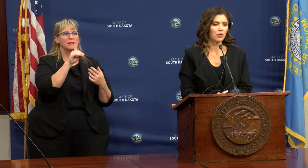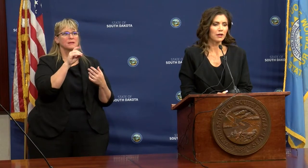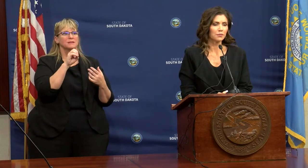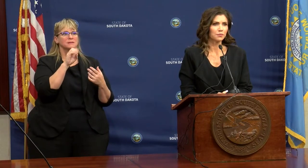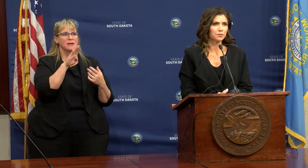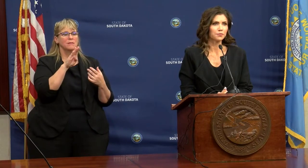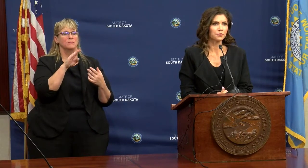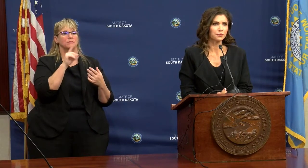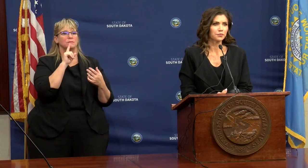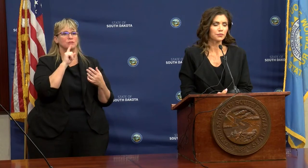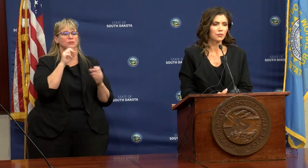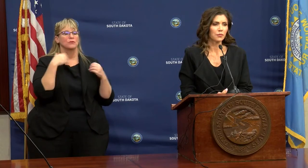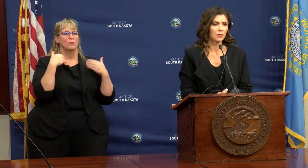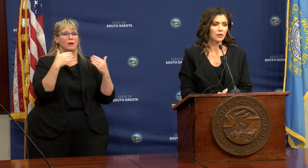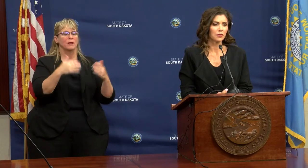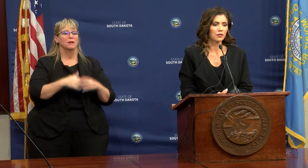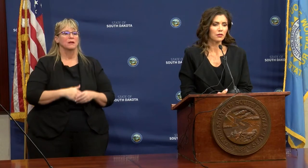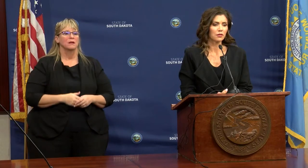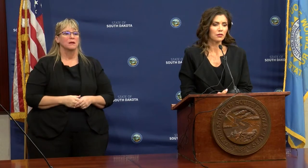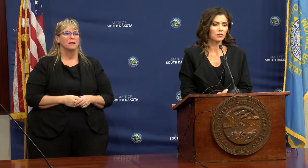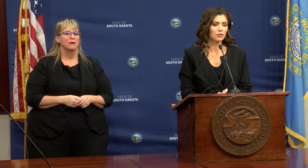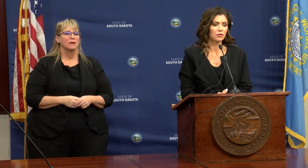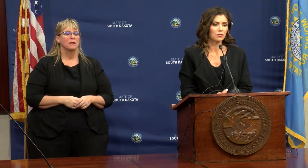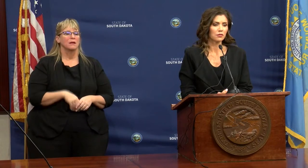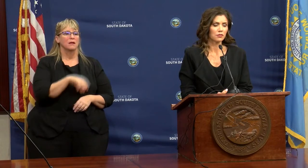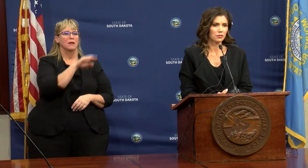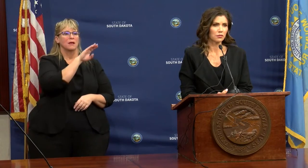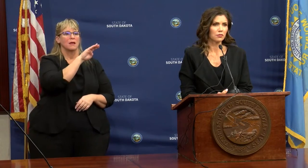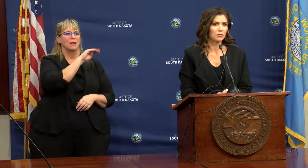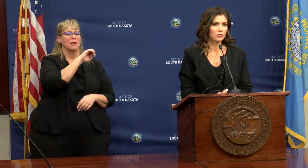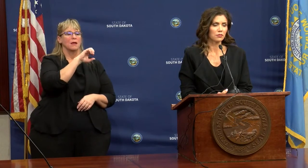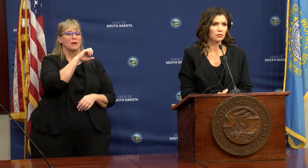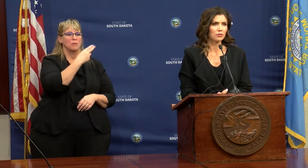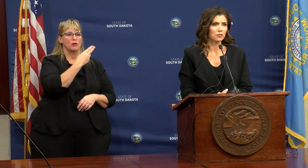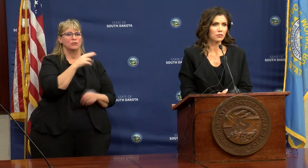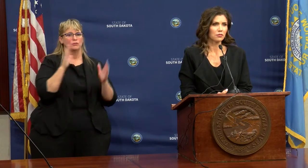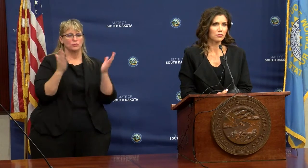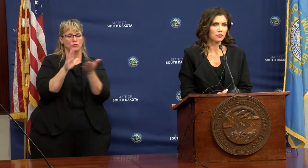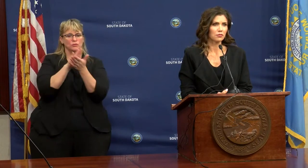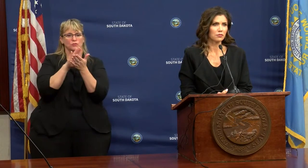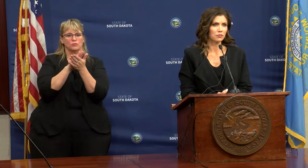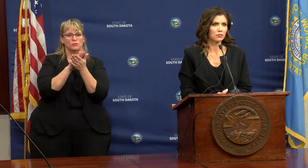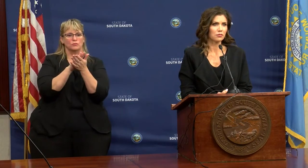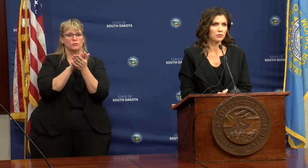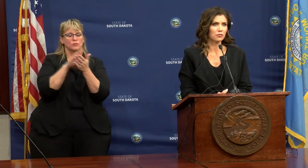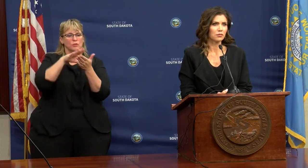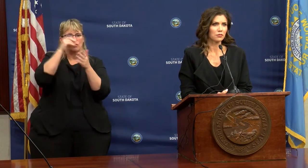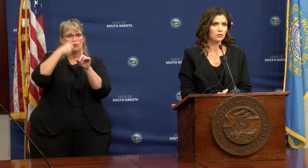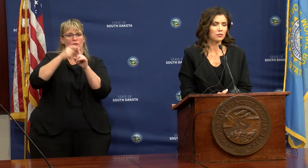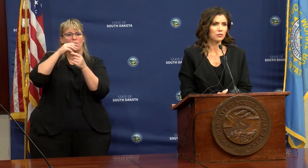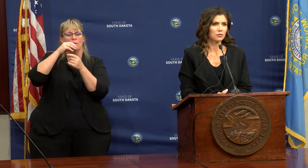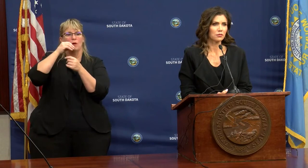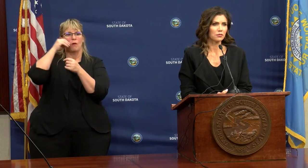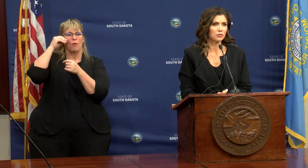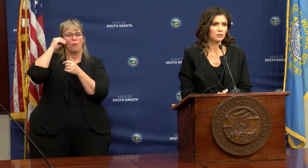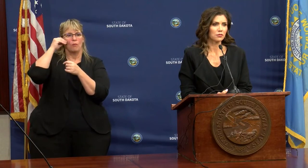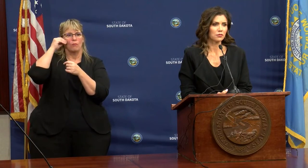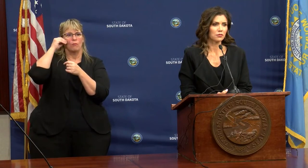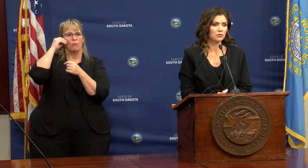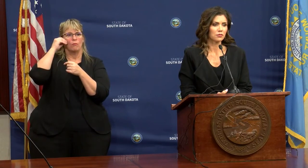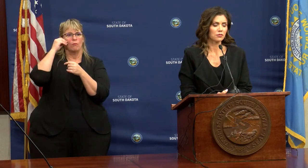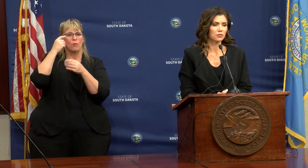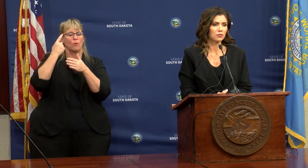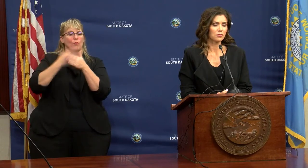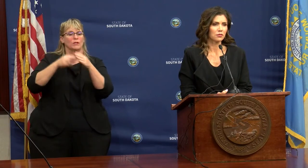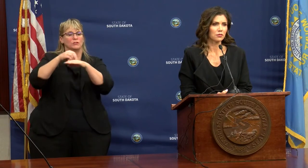Sure, go ahead. Yeah, so in March, you encourage schools to go to distance learning. What's your advice at this